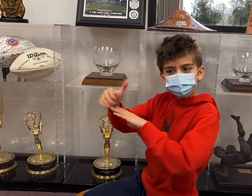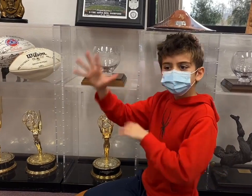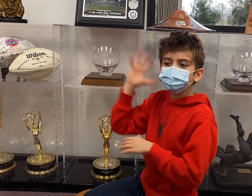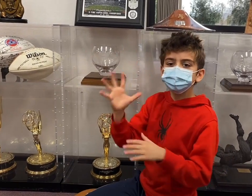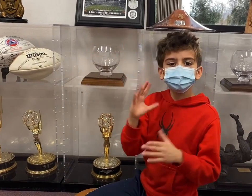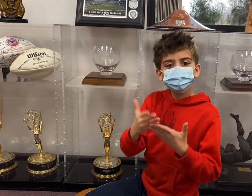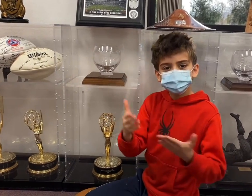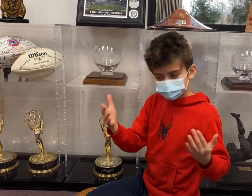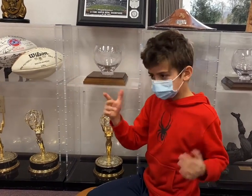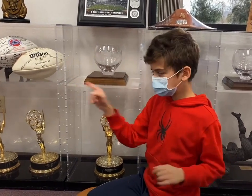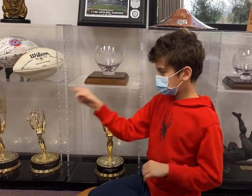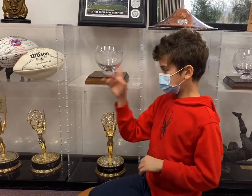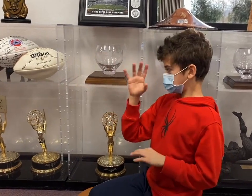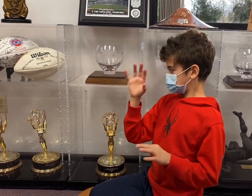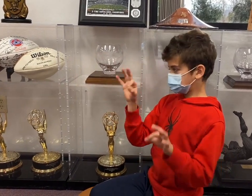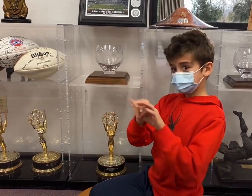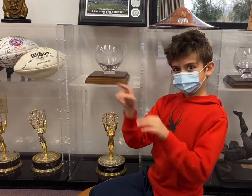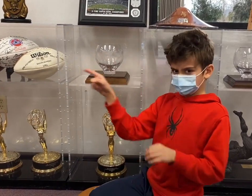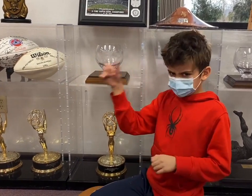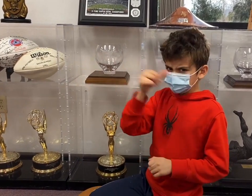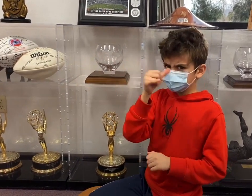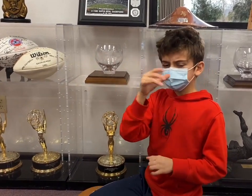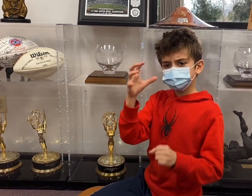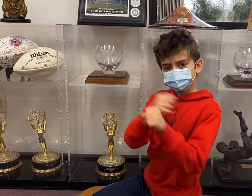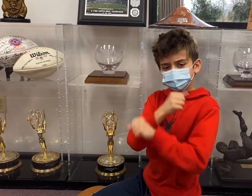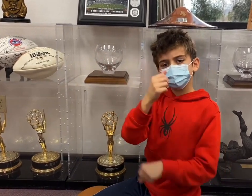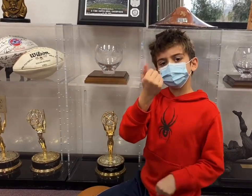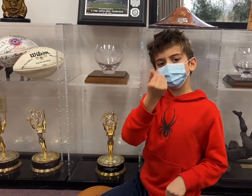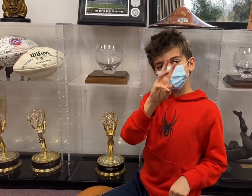including his 16 sports Emmy awards.